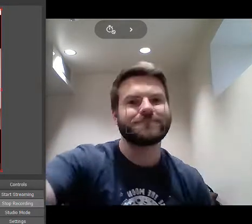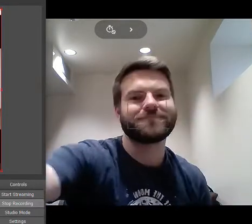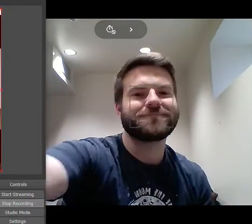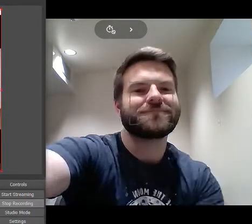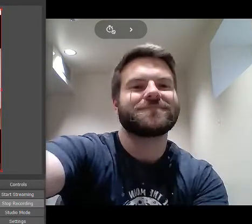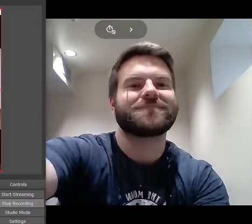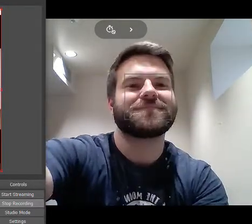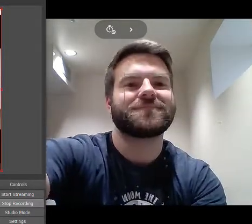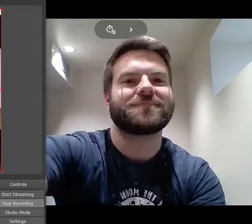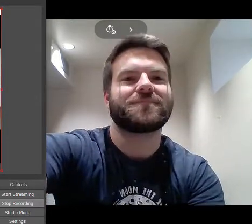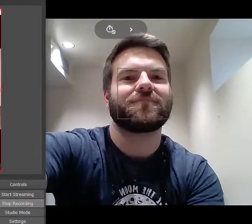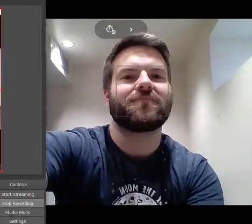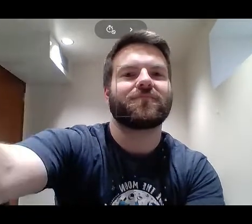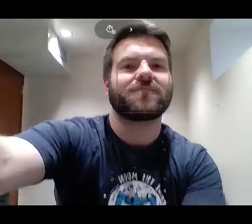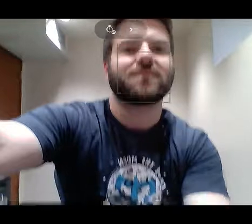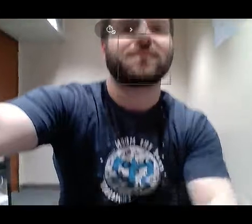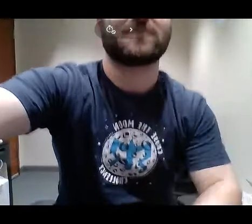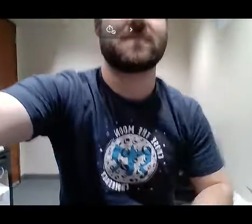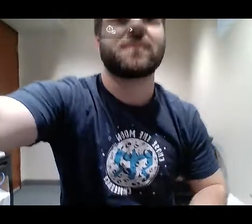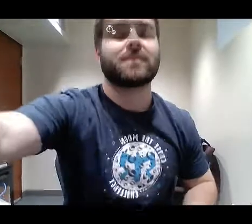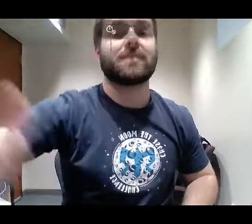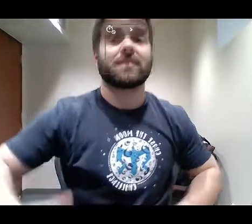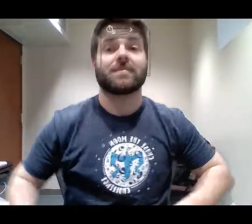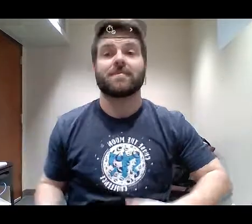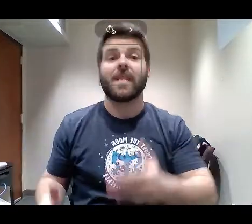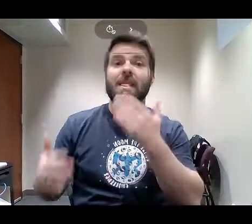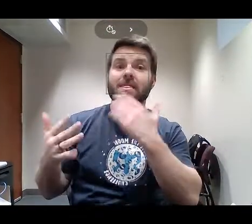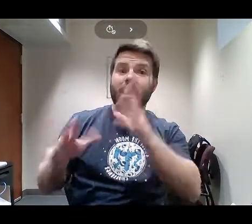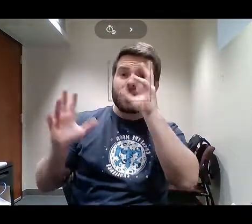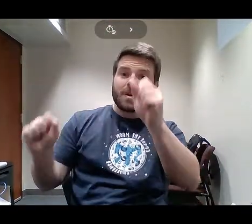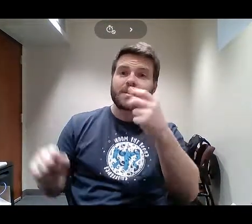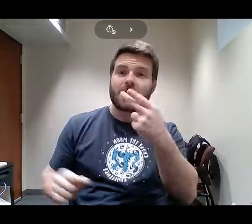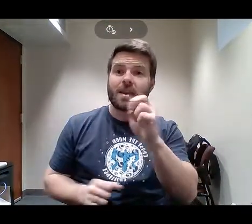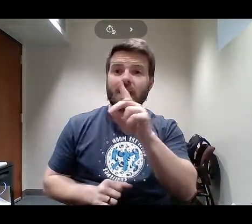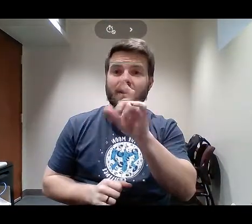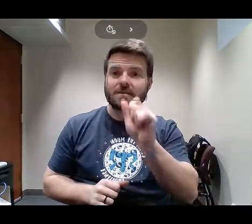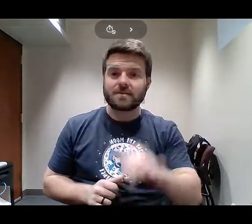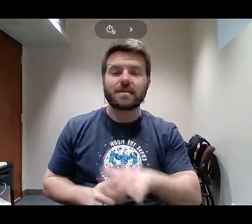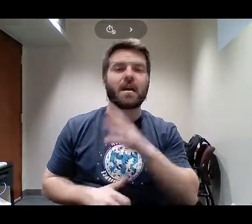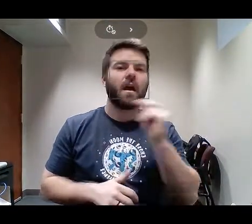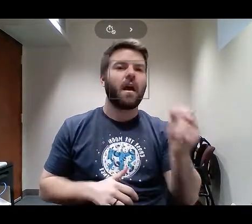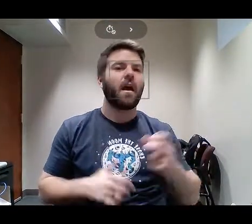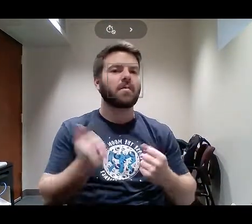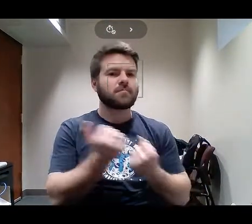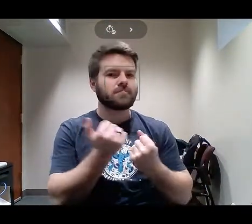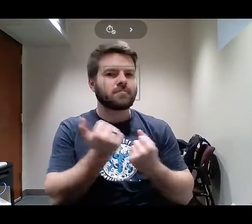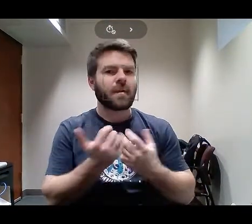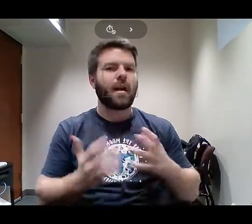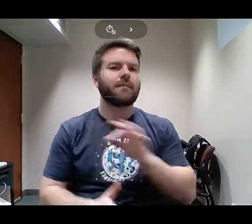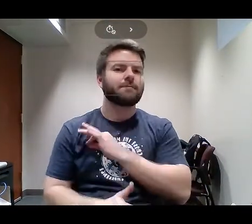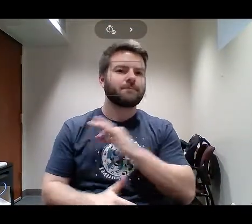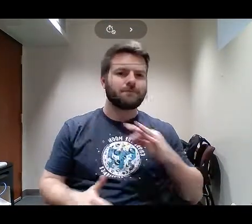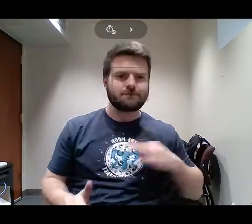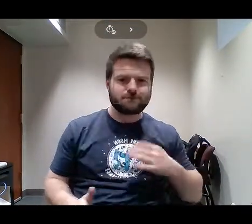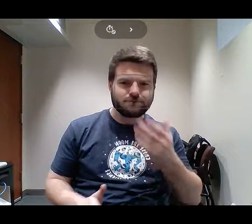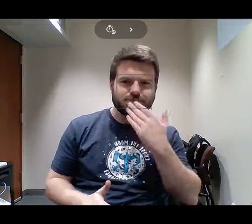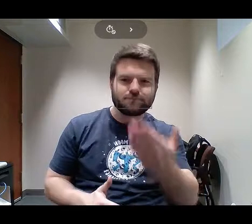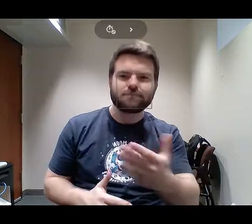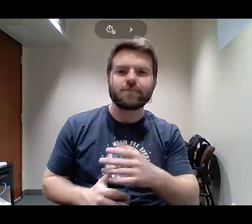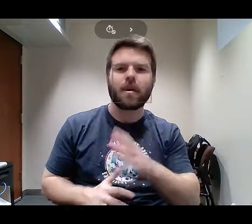Well, thank you, President Hennessy, and to the trustees and the faculty, to all of the parents and